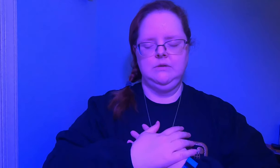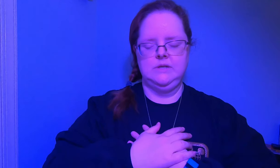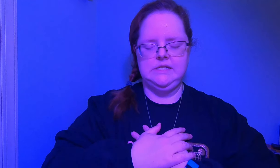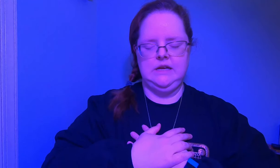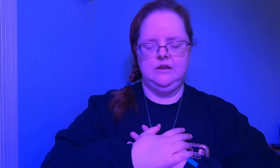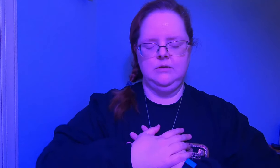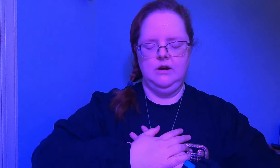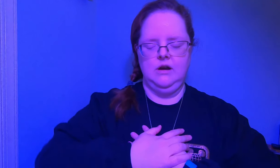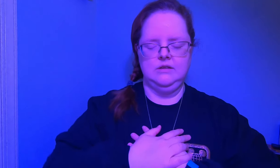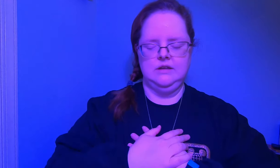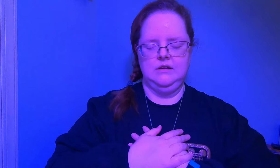in once again to our heart center